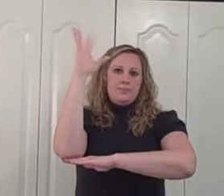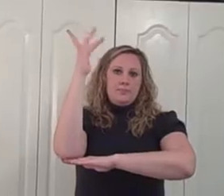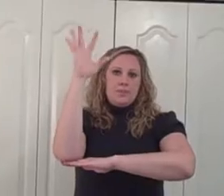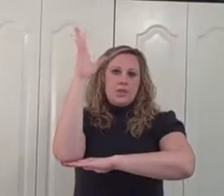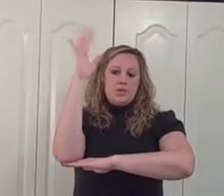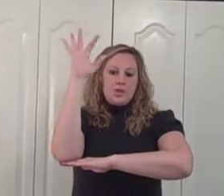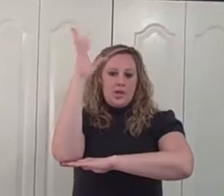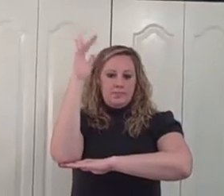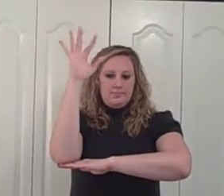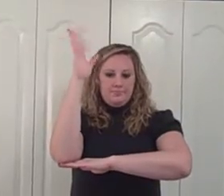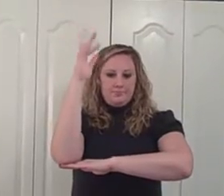Tree.